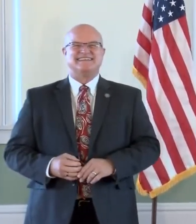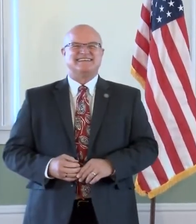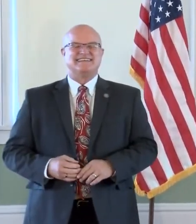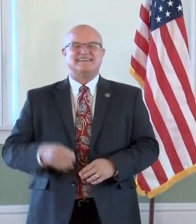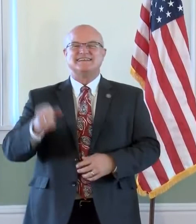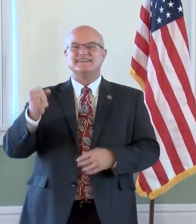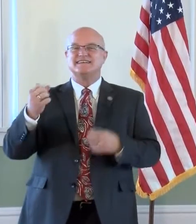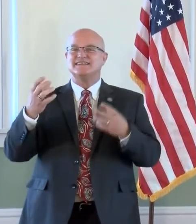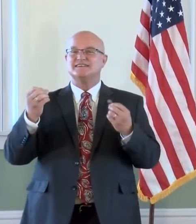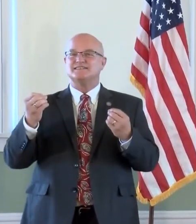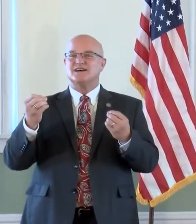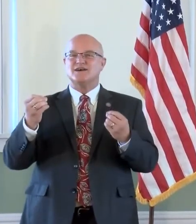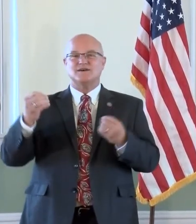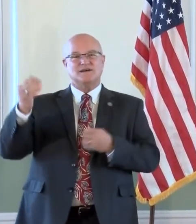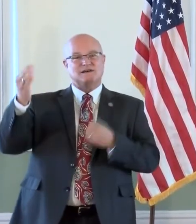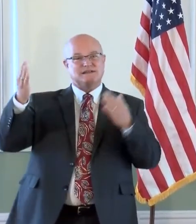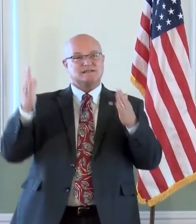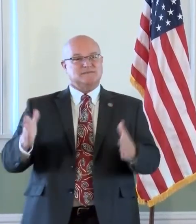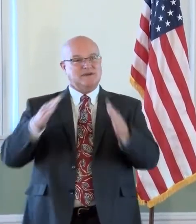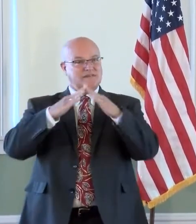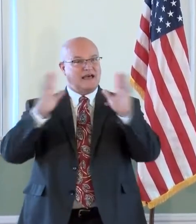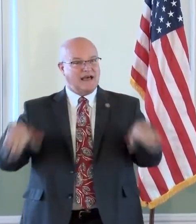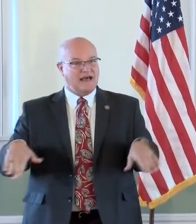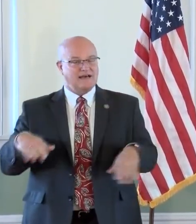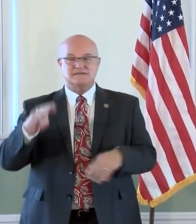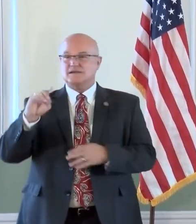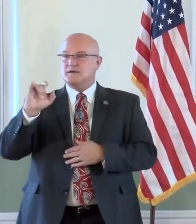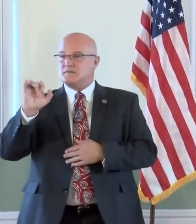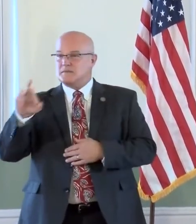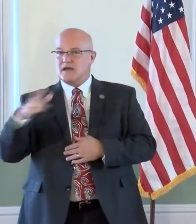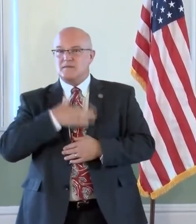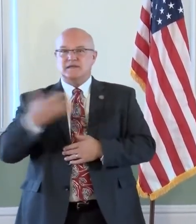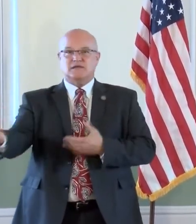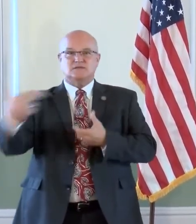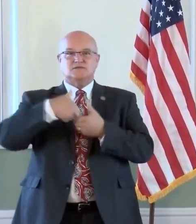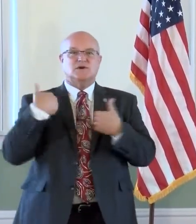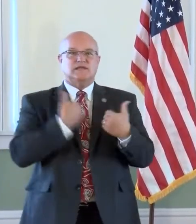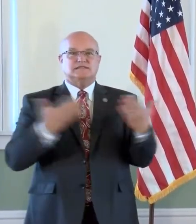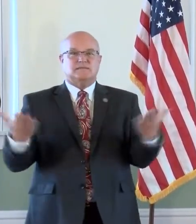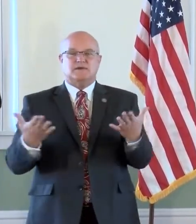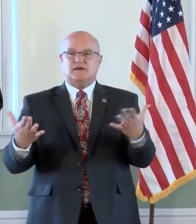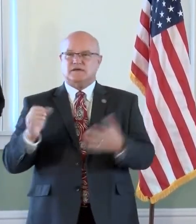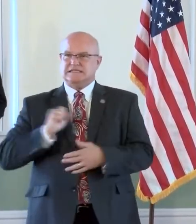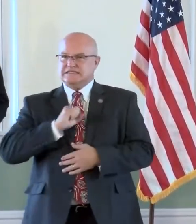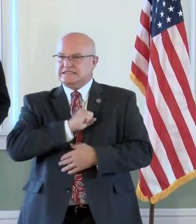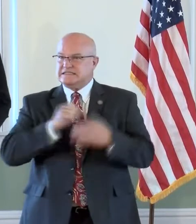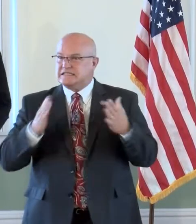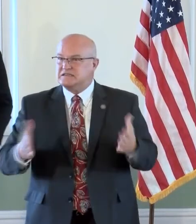So, Mr. Speaker and Mayor, please join us up here, and Senator.